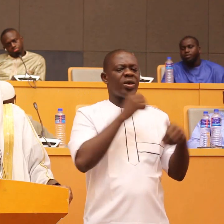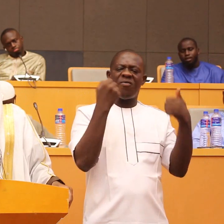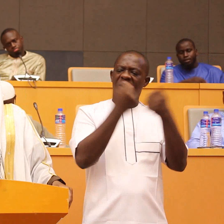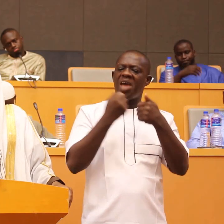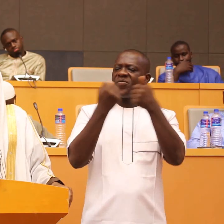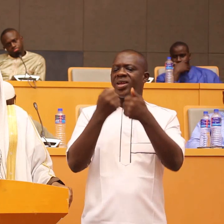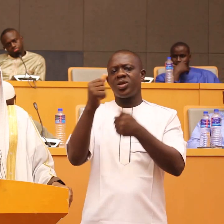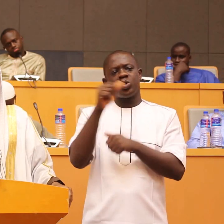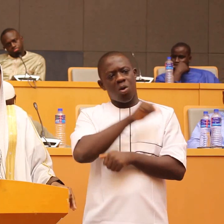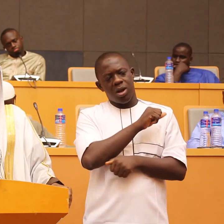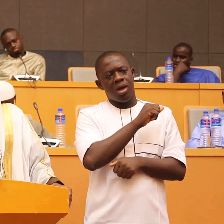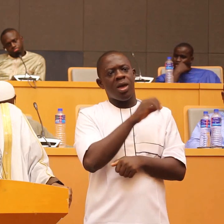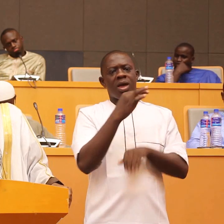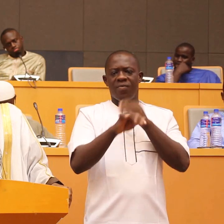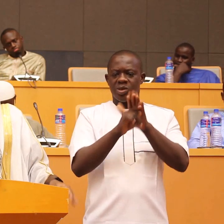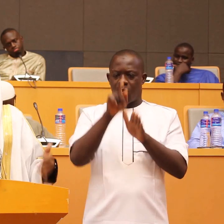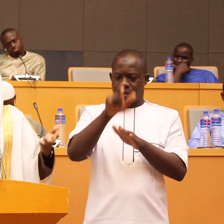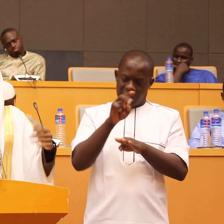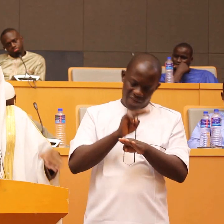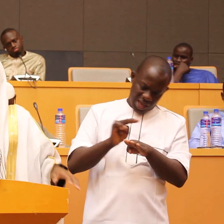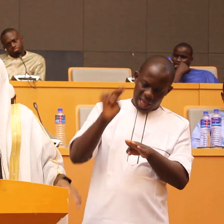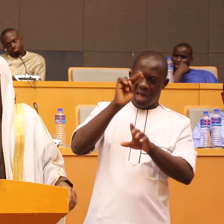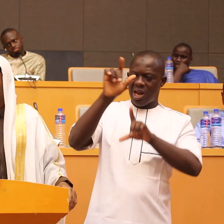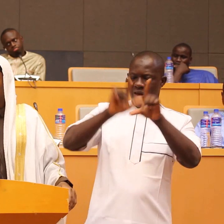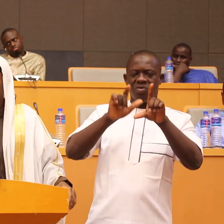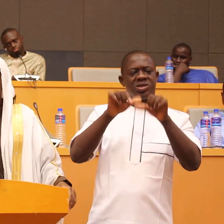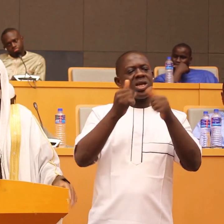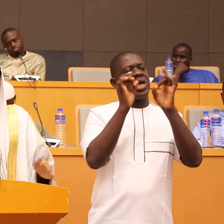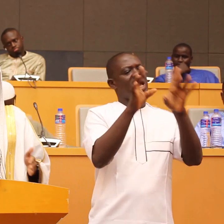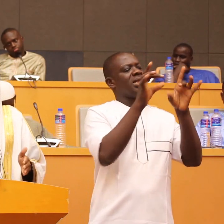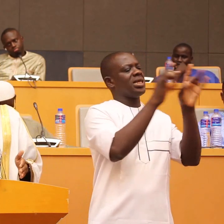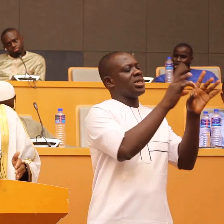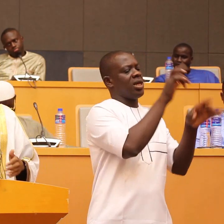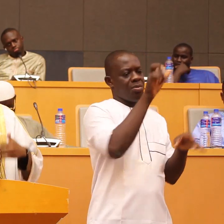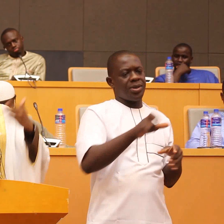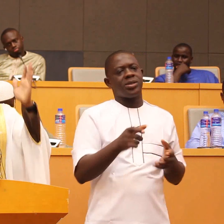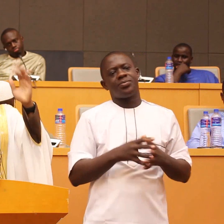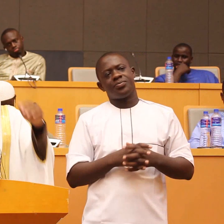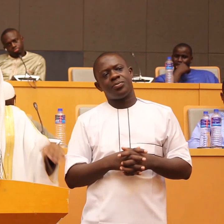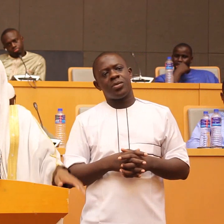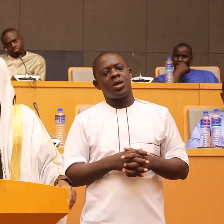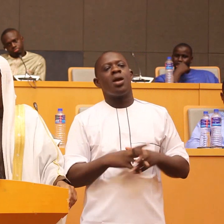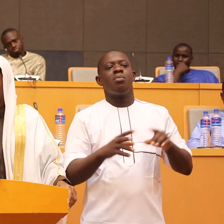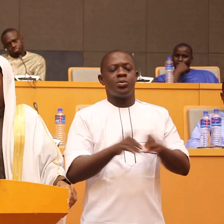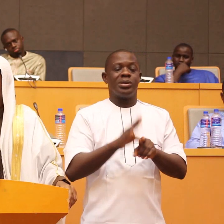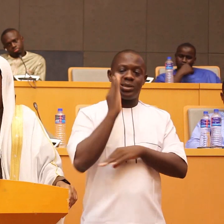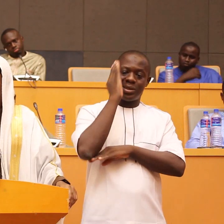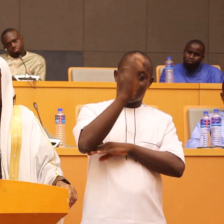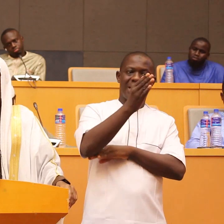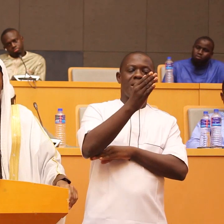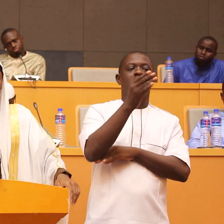whoever has one rank you start hitting the person and i will direct this verse to you